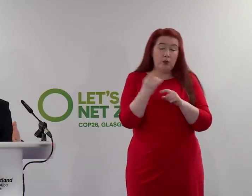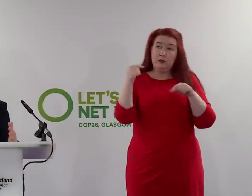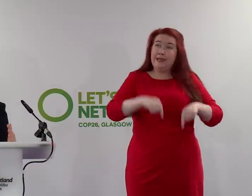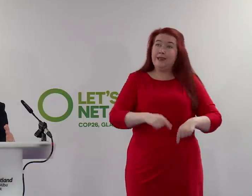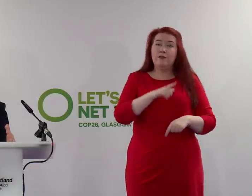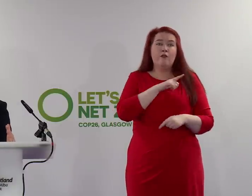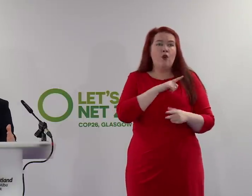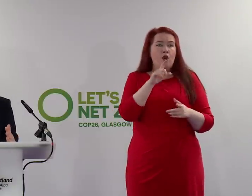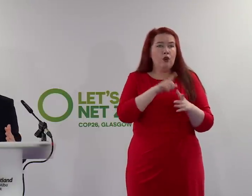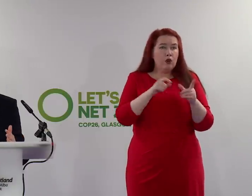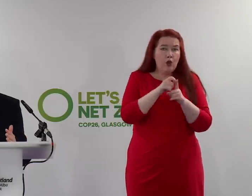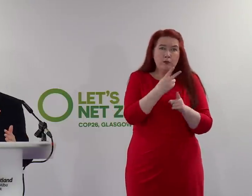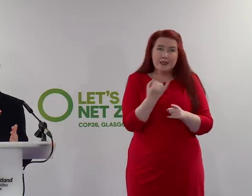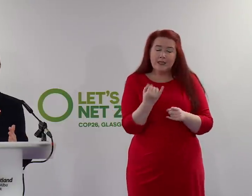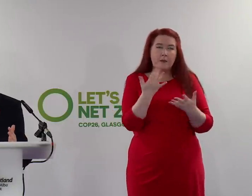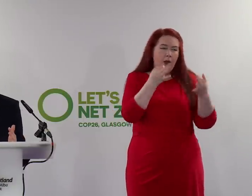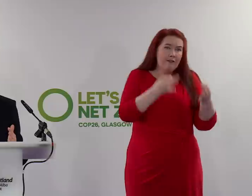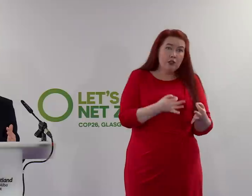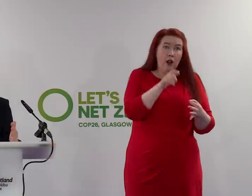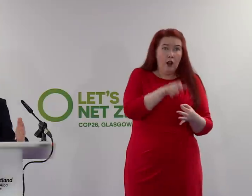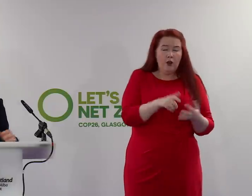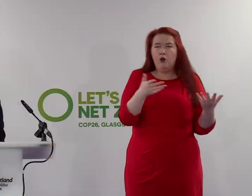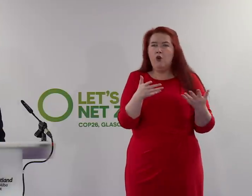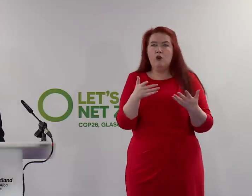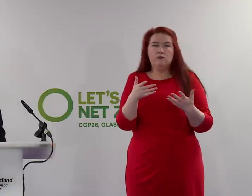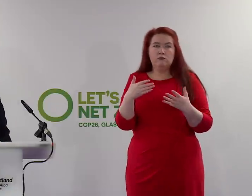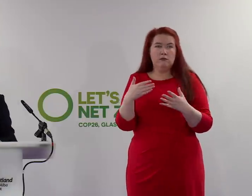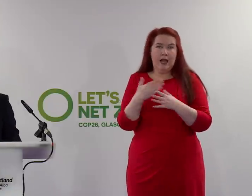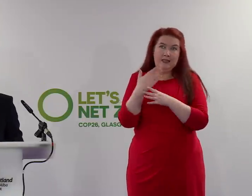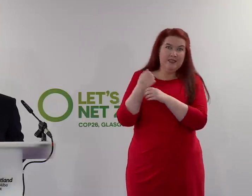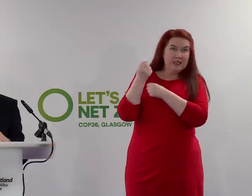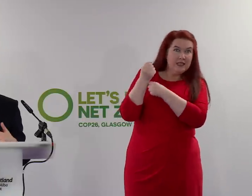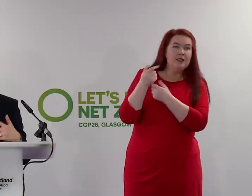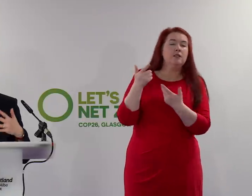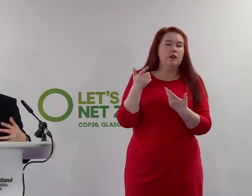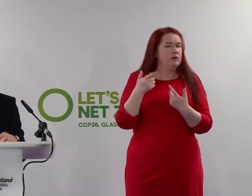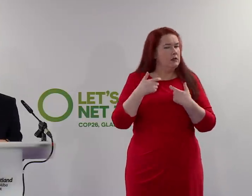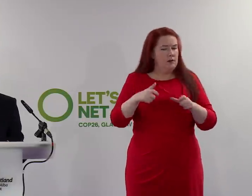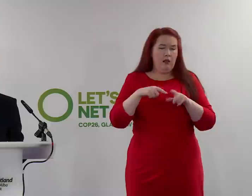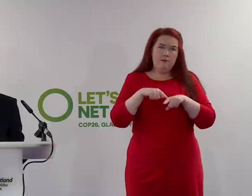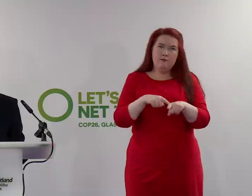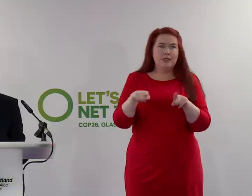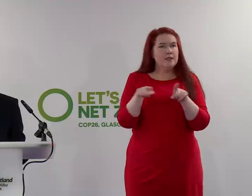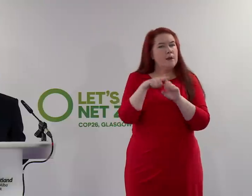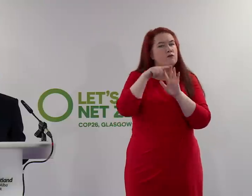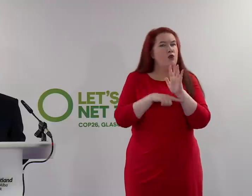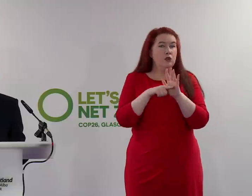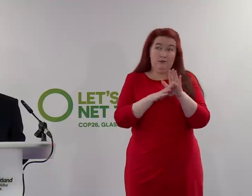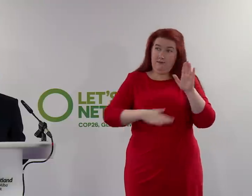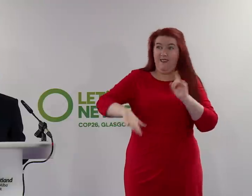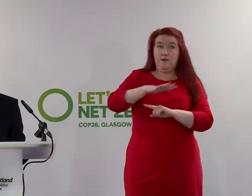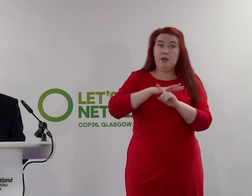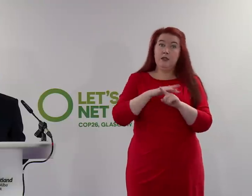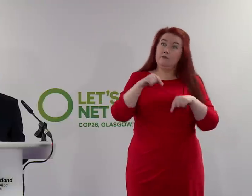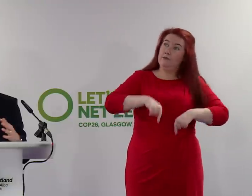official delegates or activists, will be required to follow the same basic COVID precautions that apply to all of us when we are in the